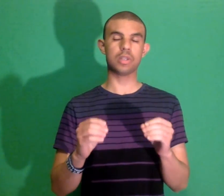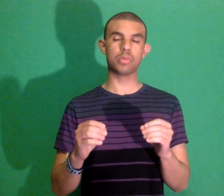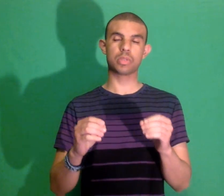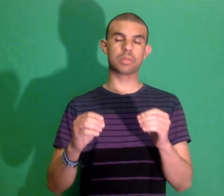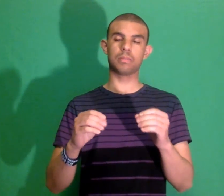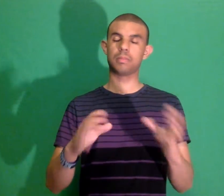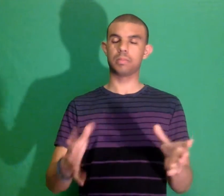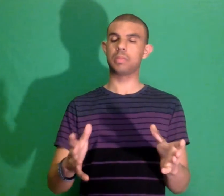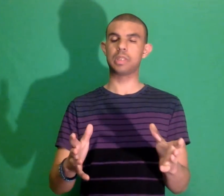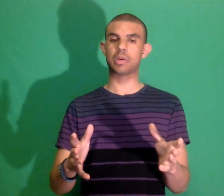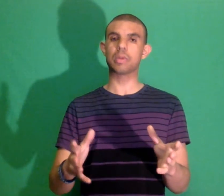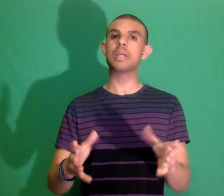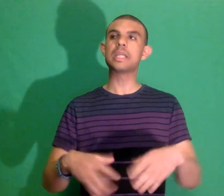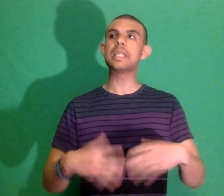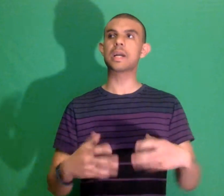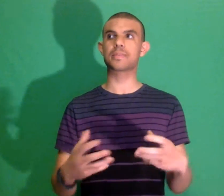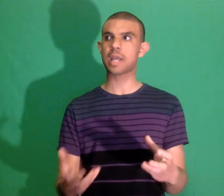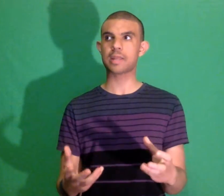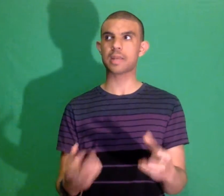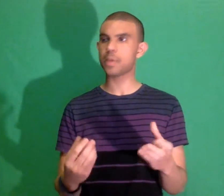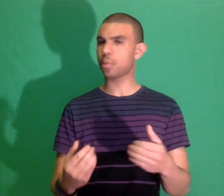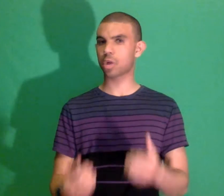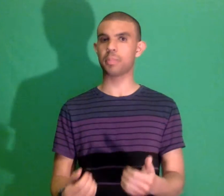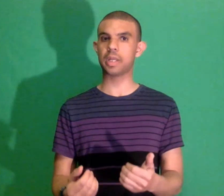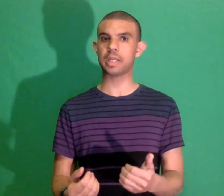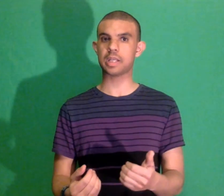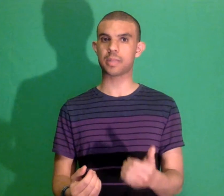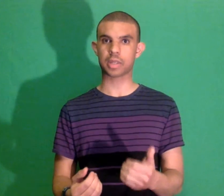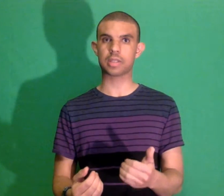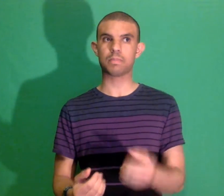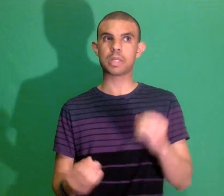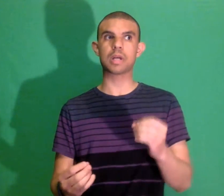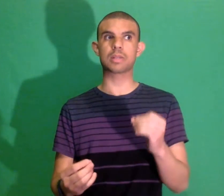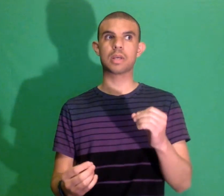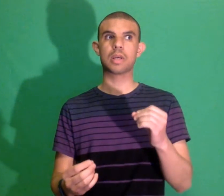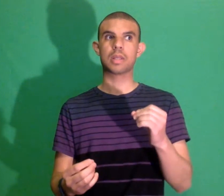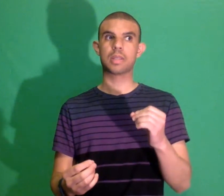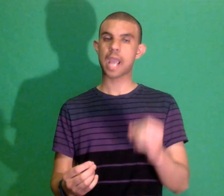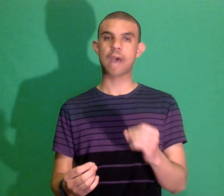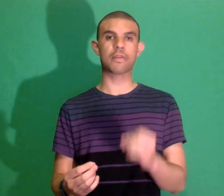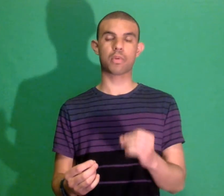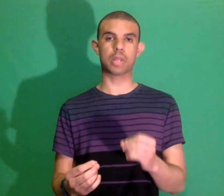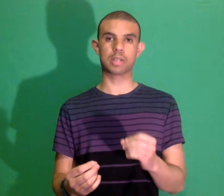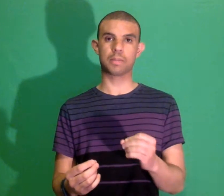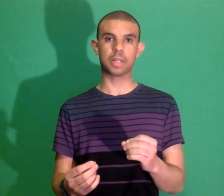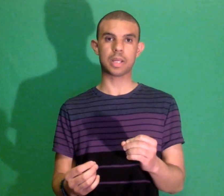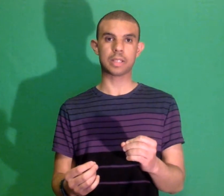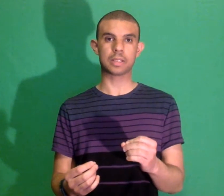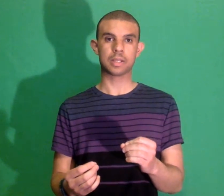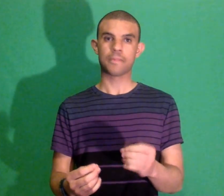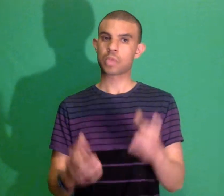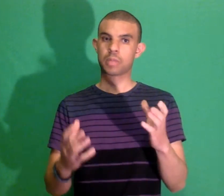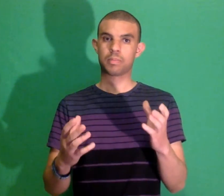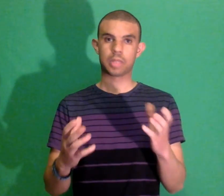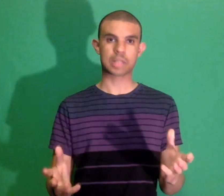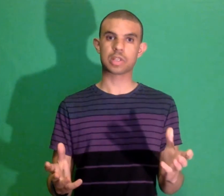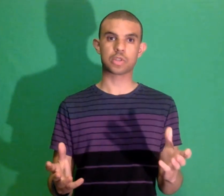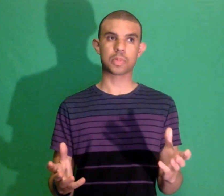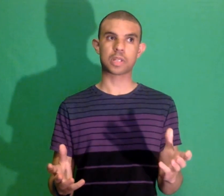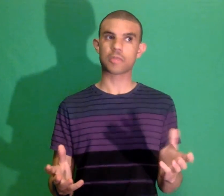is you know getting upset that people are complaining about this because they have every right to complain like I said just because everybody